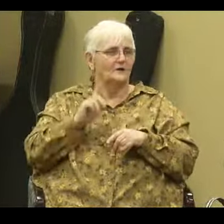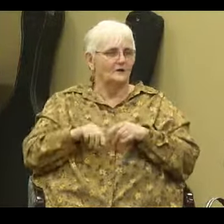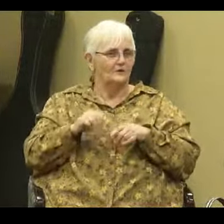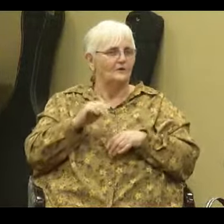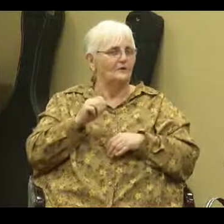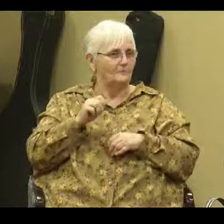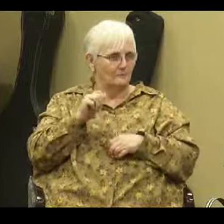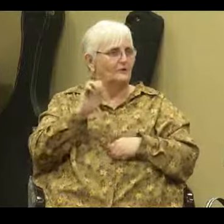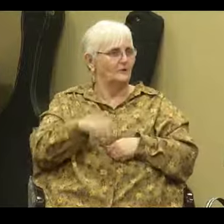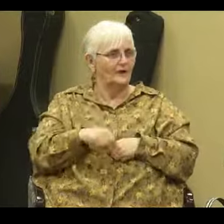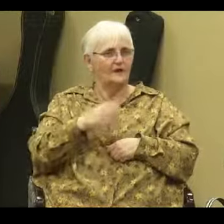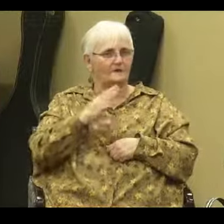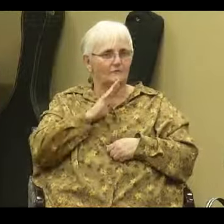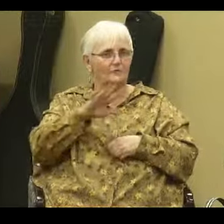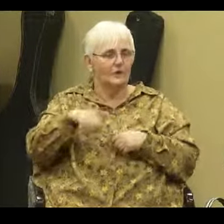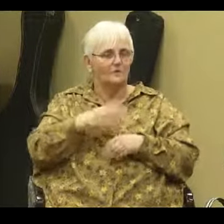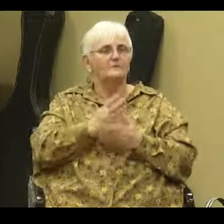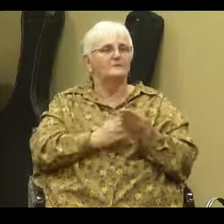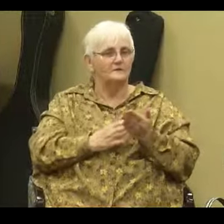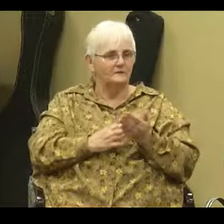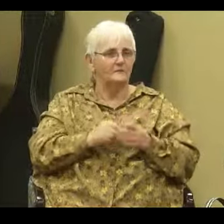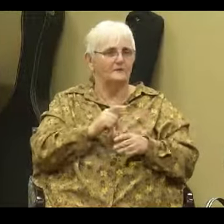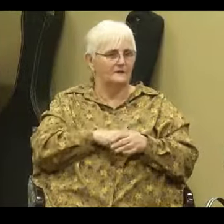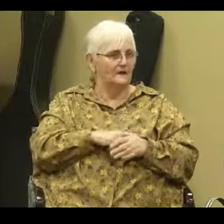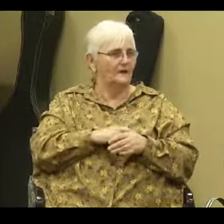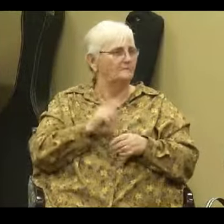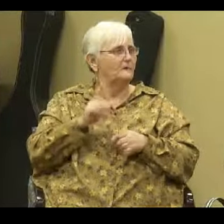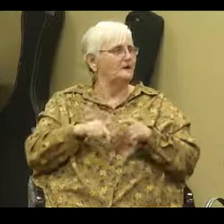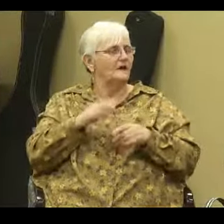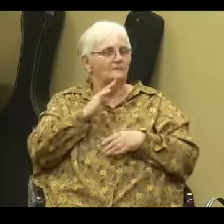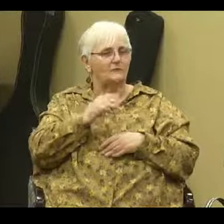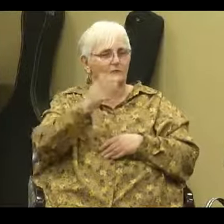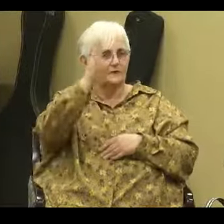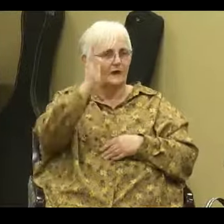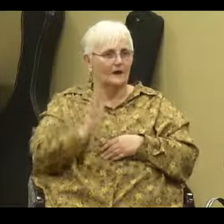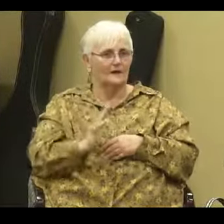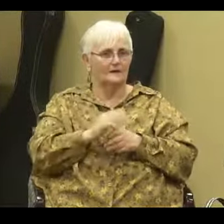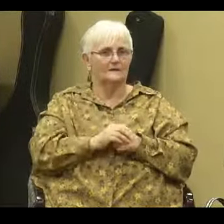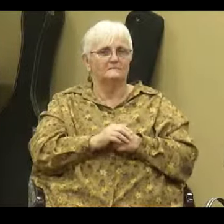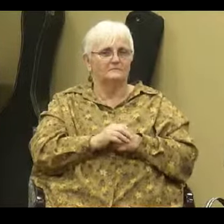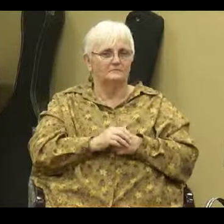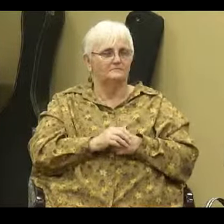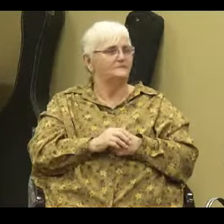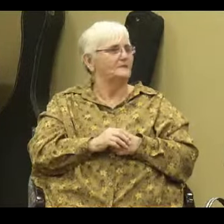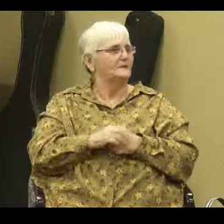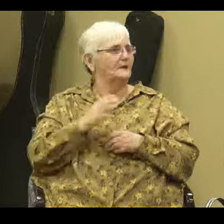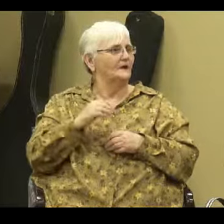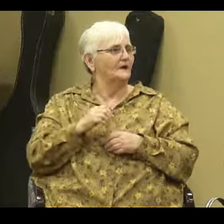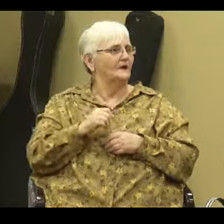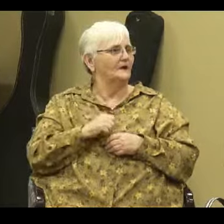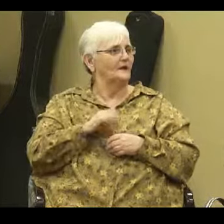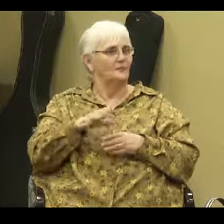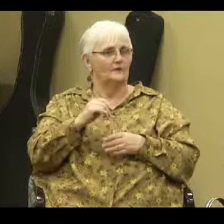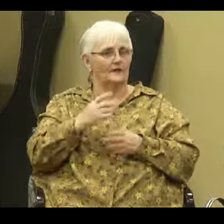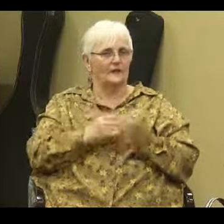all the people some of the time. But you can't fool God. I flew that last one in. I don't know what comes after that.